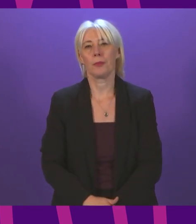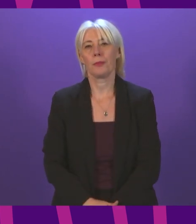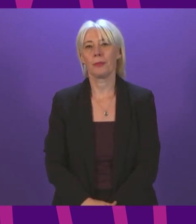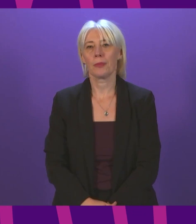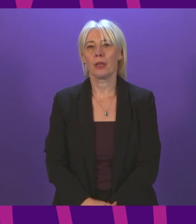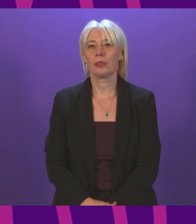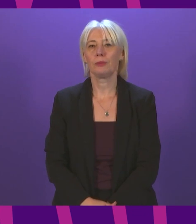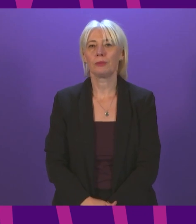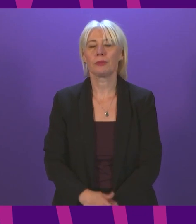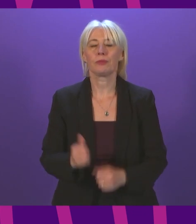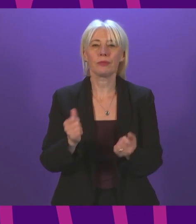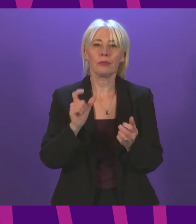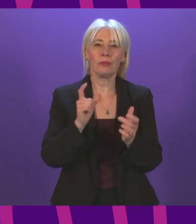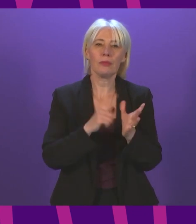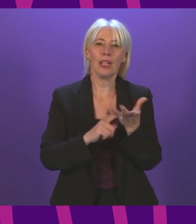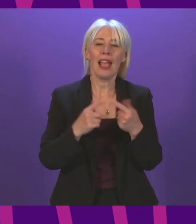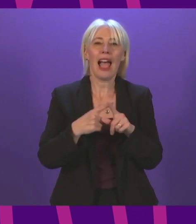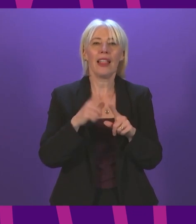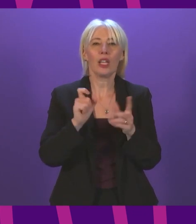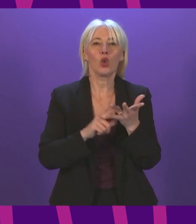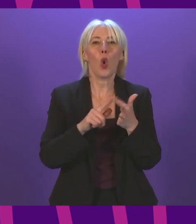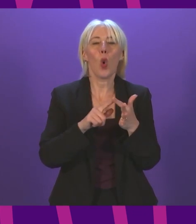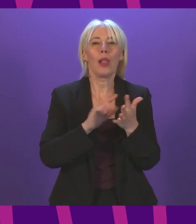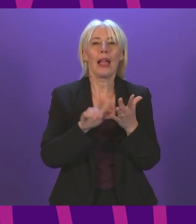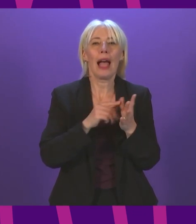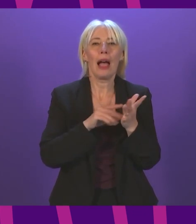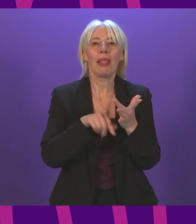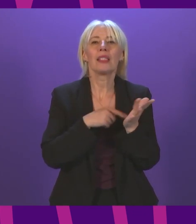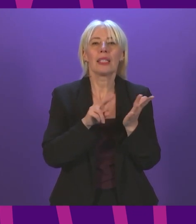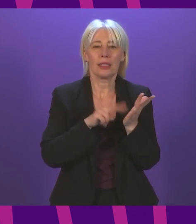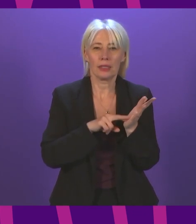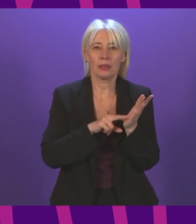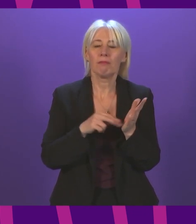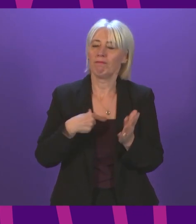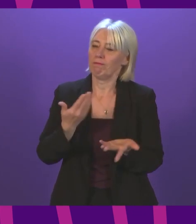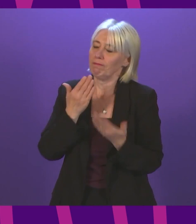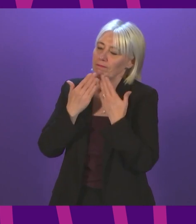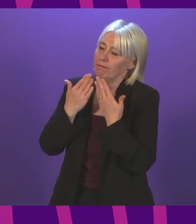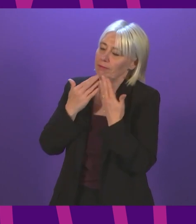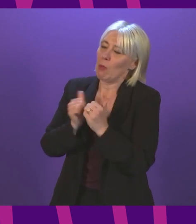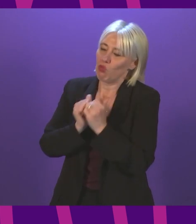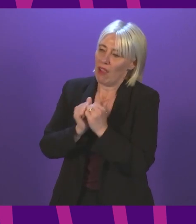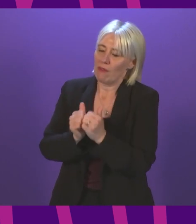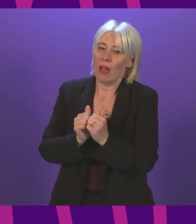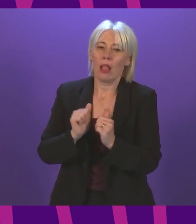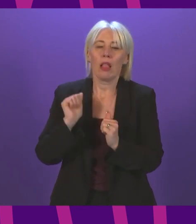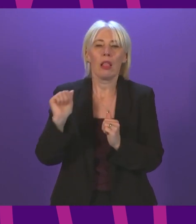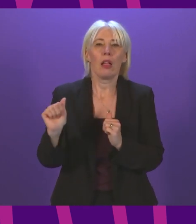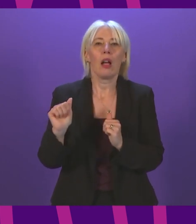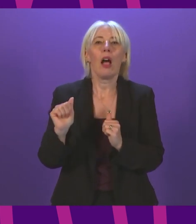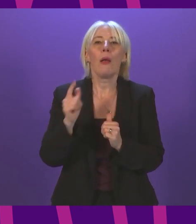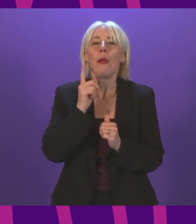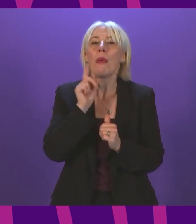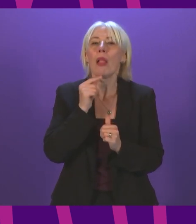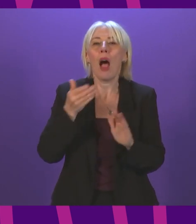I call Alex Cole Hamilton. Thank you, Presiding Officer. I am grateful that the First Minister has answered my call to exempt those